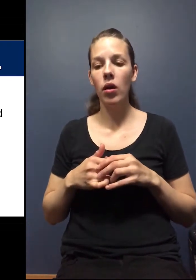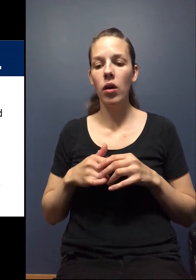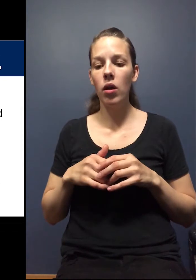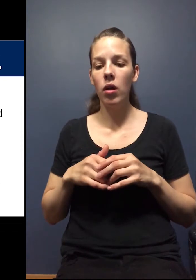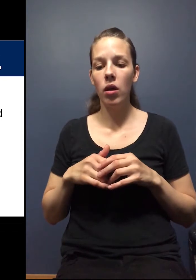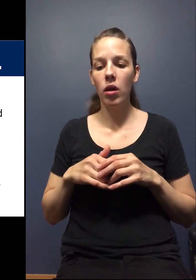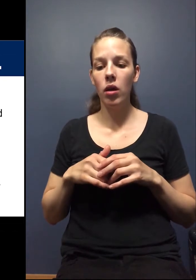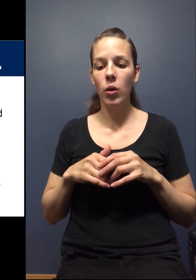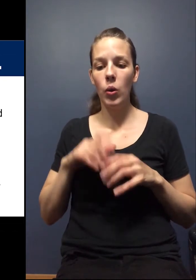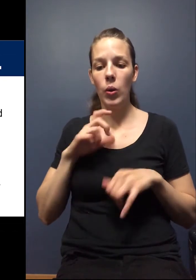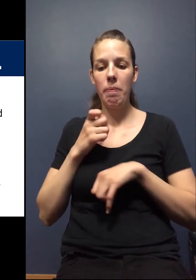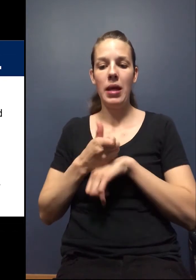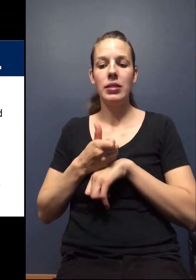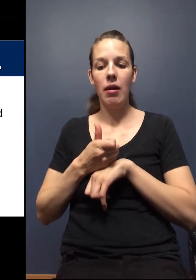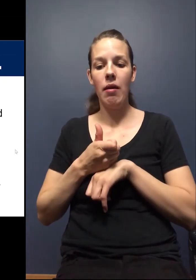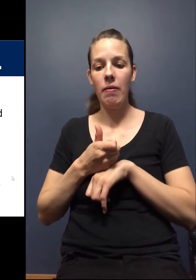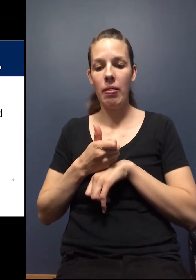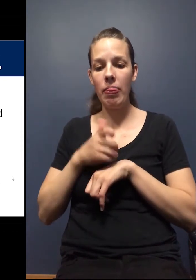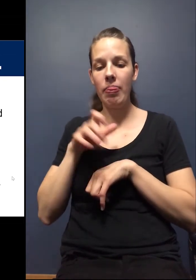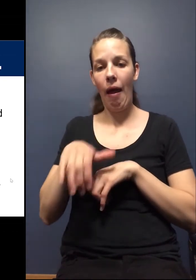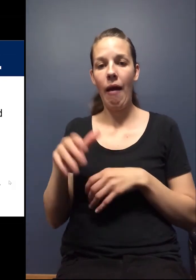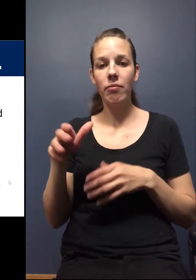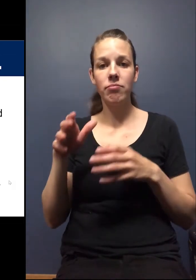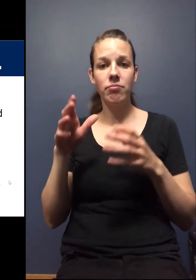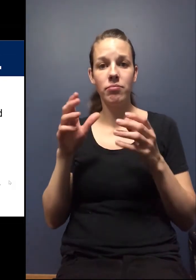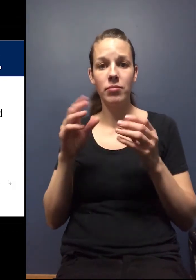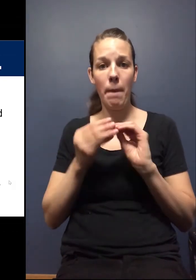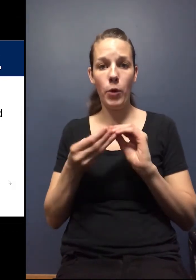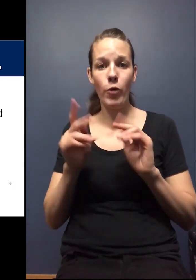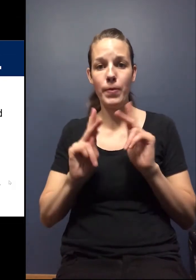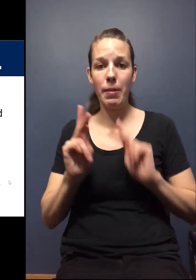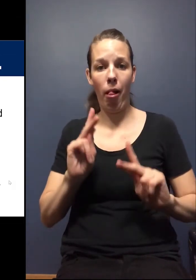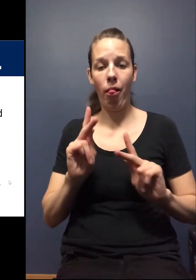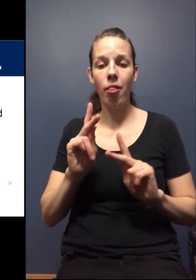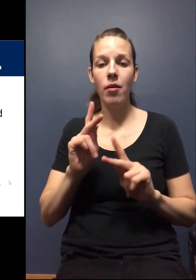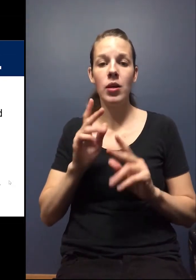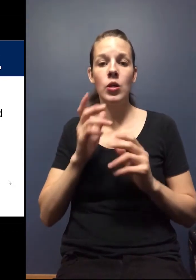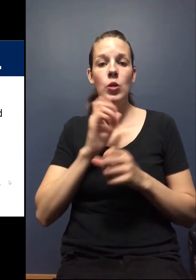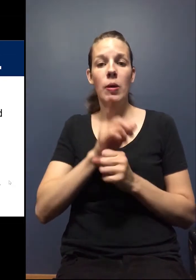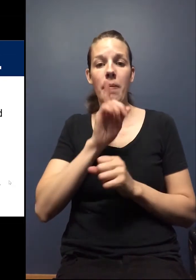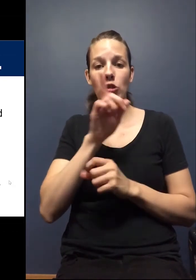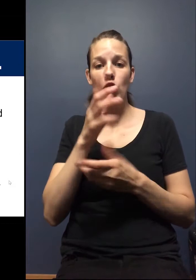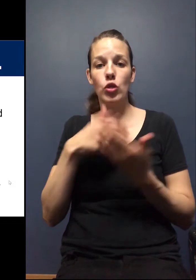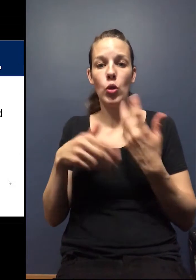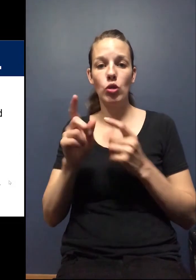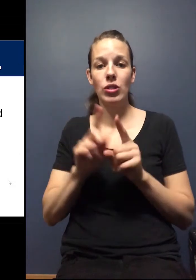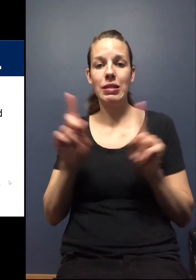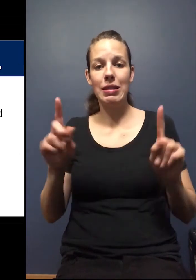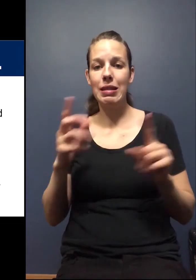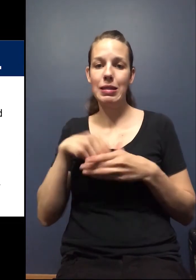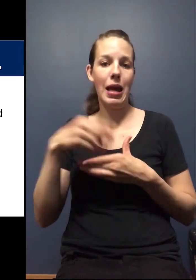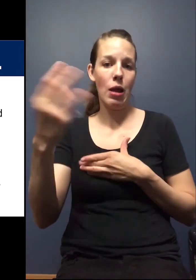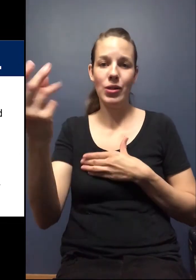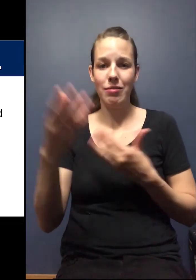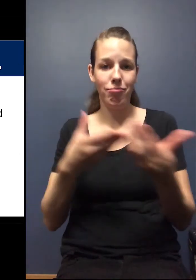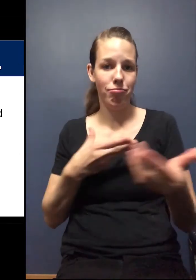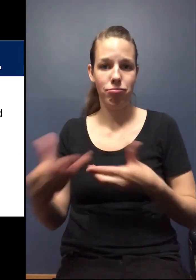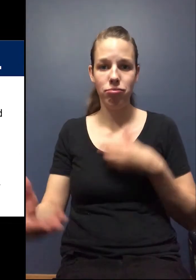We, we base it off the mass gathering, the number of people, um, ensuring social distancing, whether it's inside or outside.